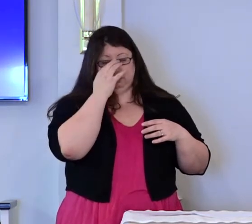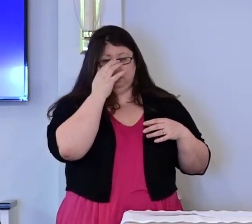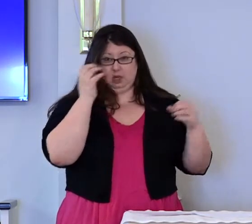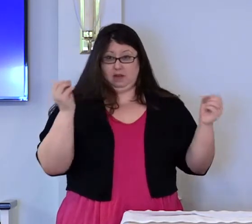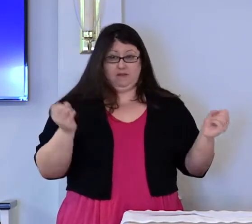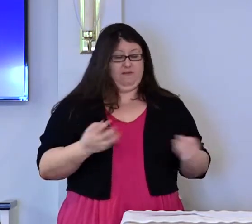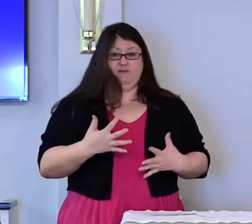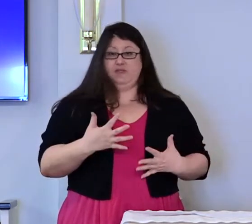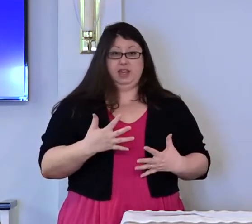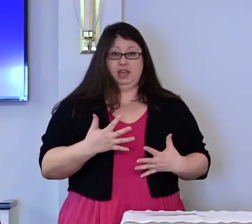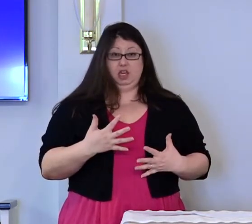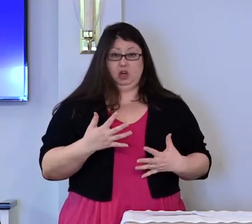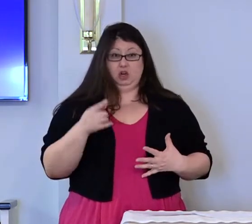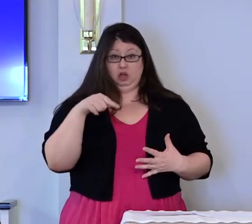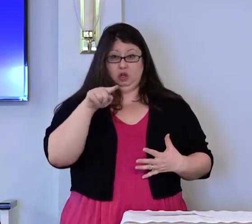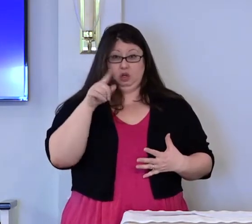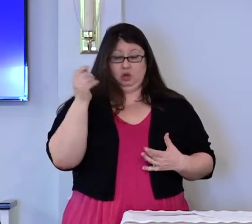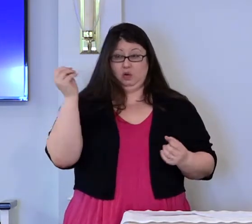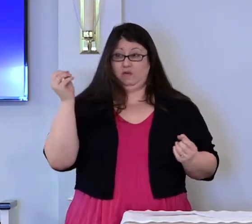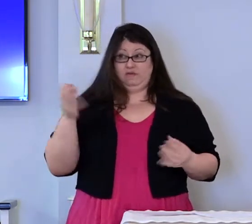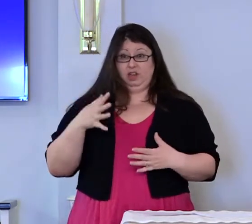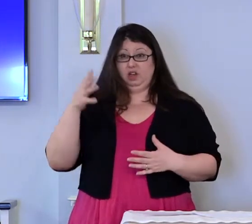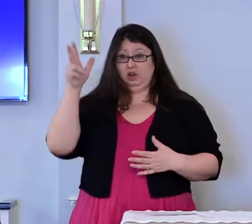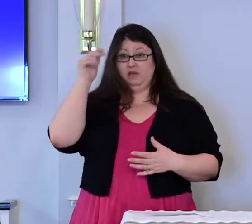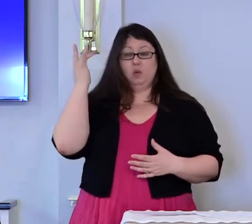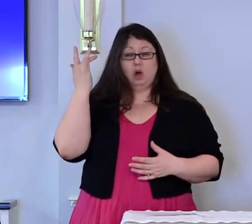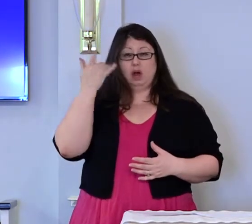Fear evil because it is real.